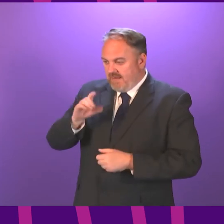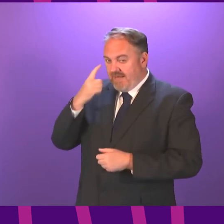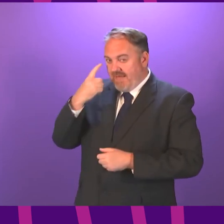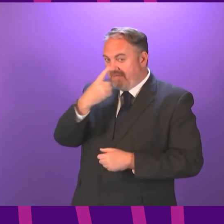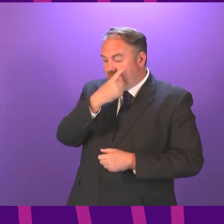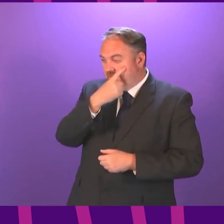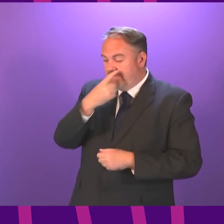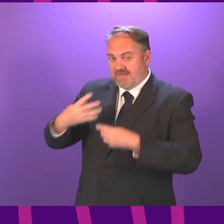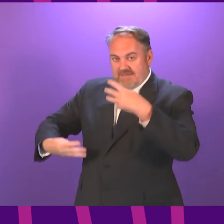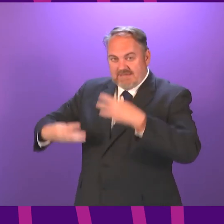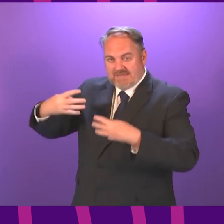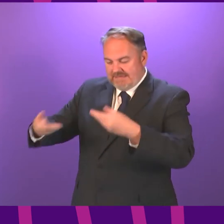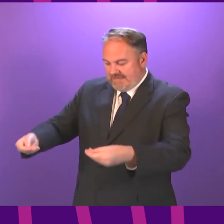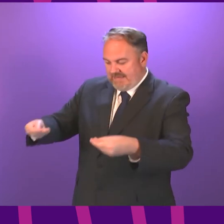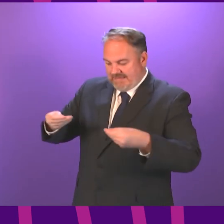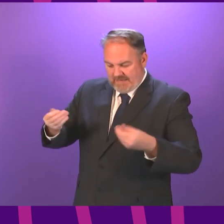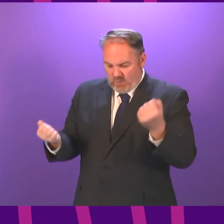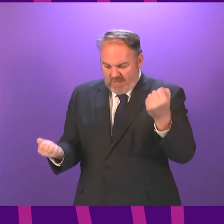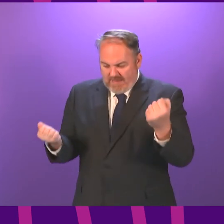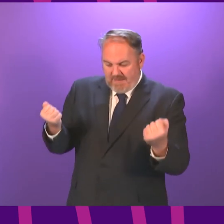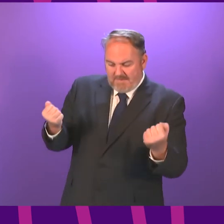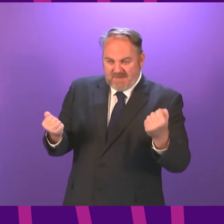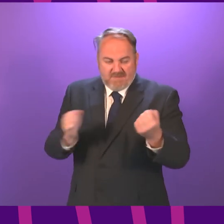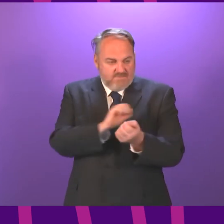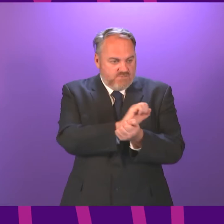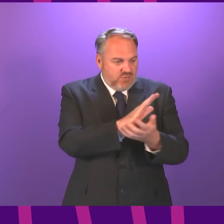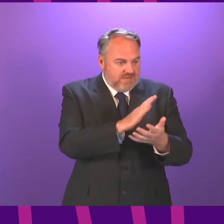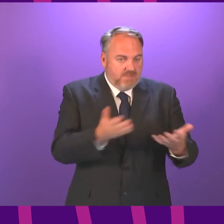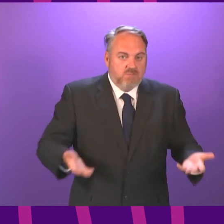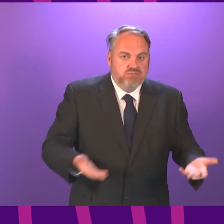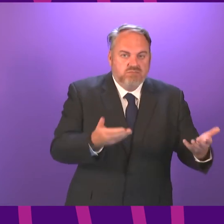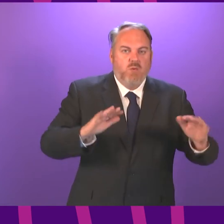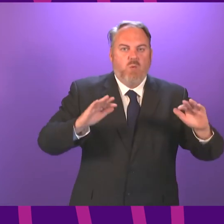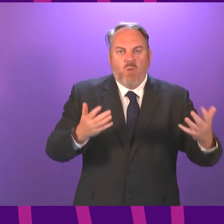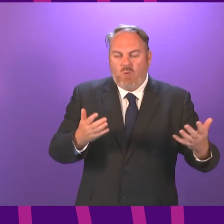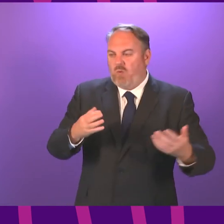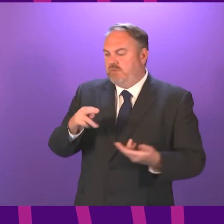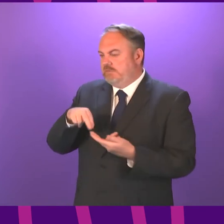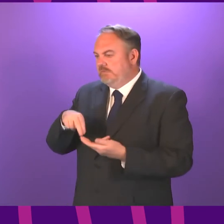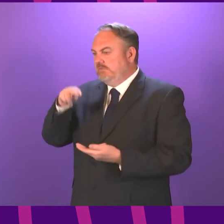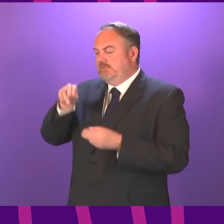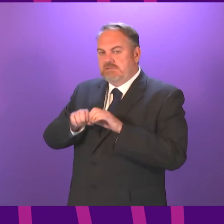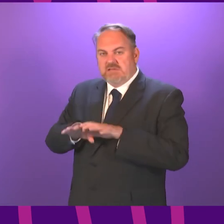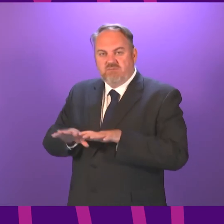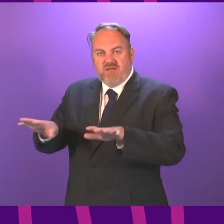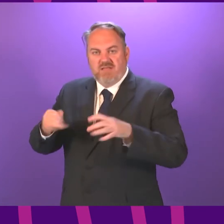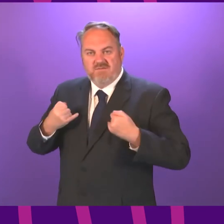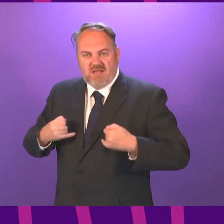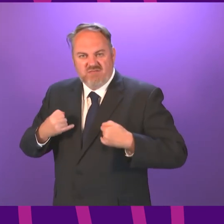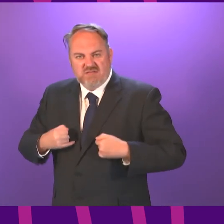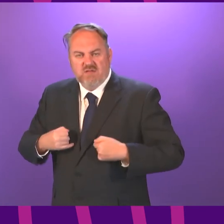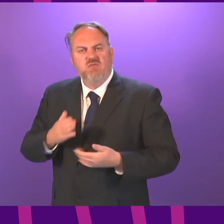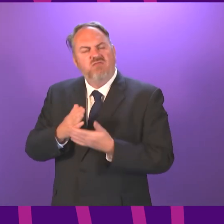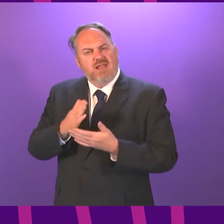don't want to hear because this is really difficult. And to try to navigate our way through this in a way that shows as much